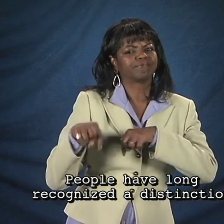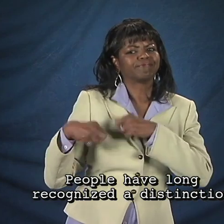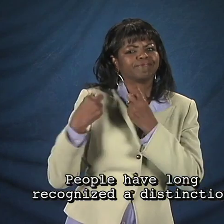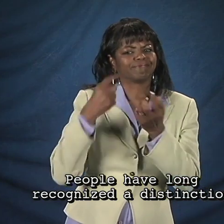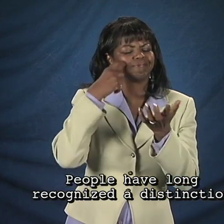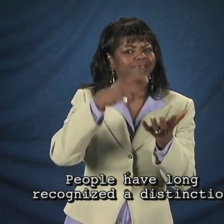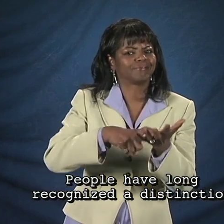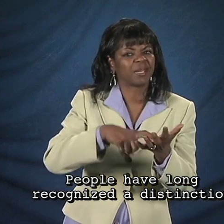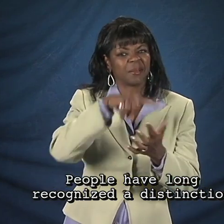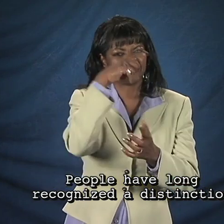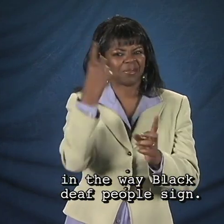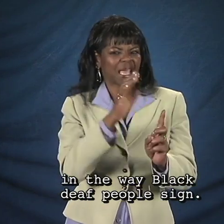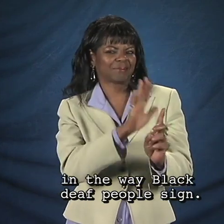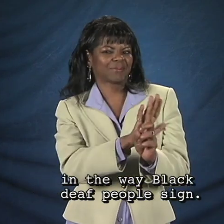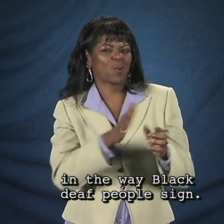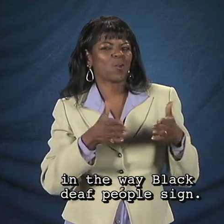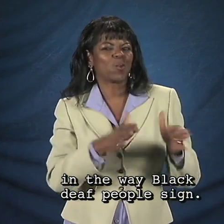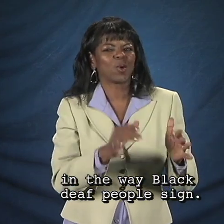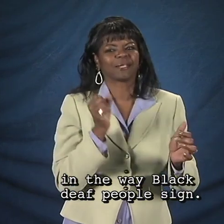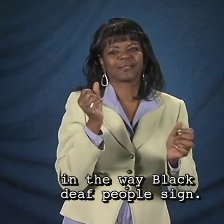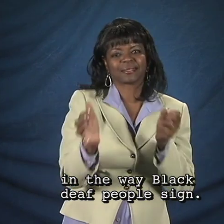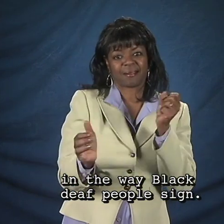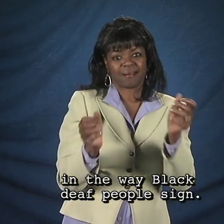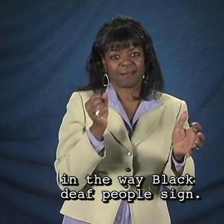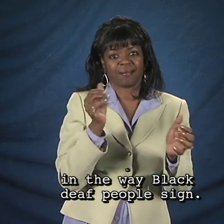recognized a distinction in the way Black Deaf people sign.